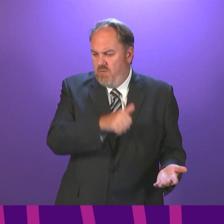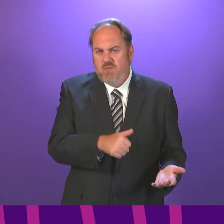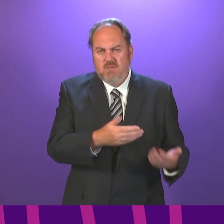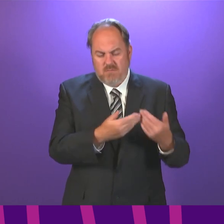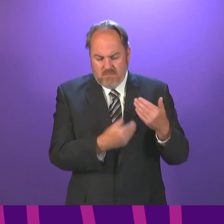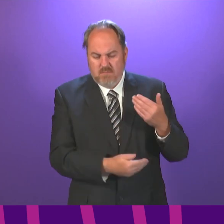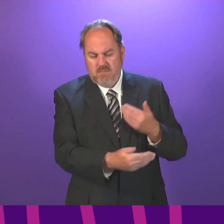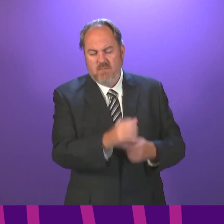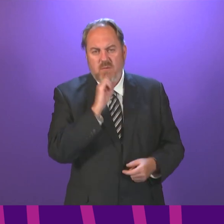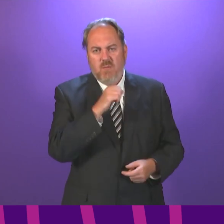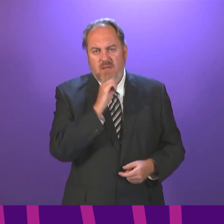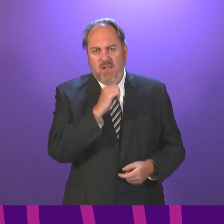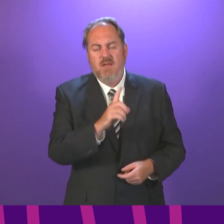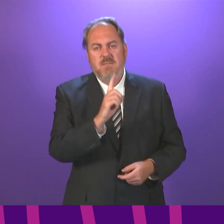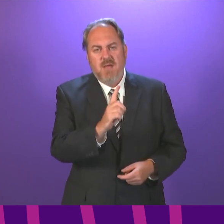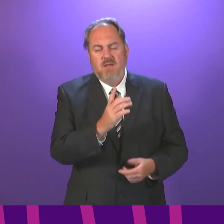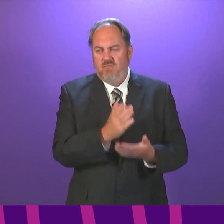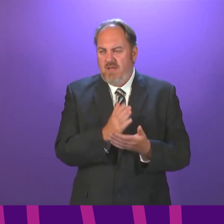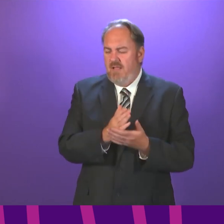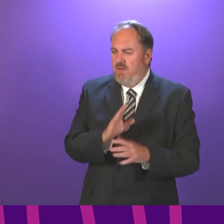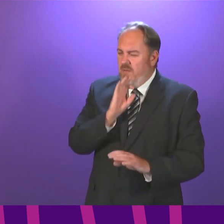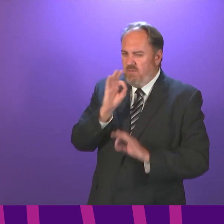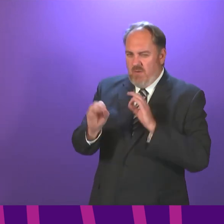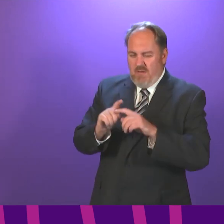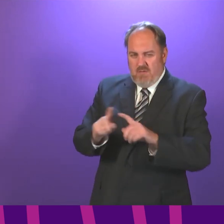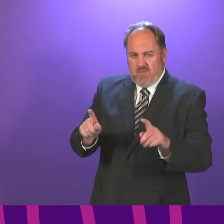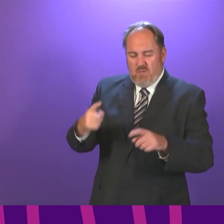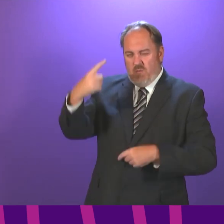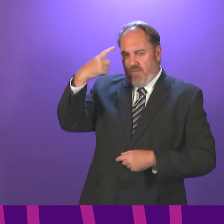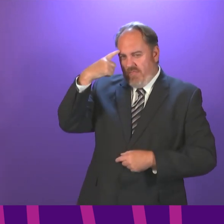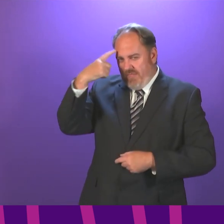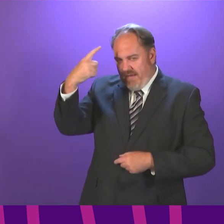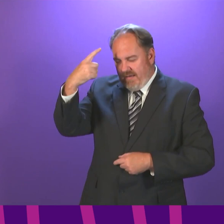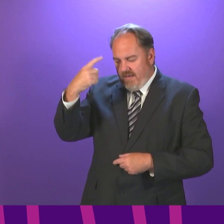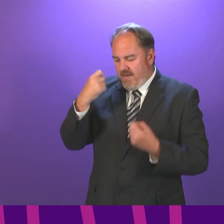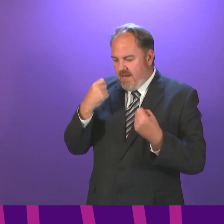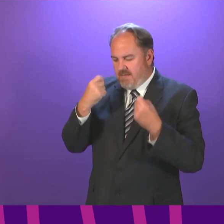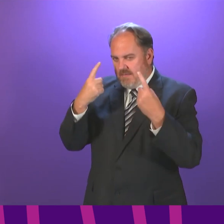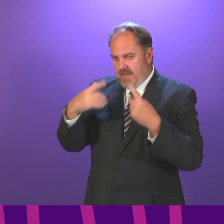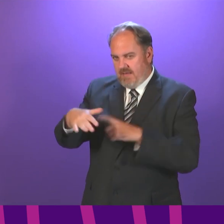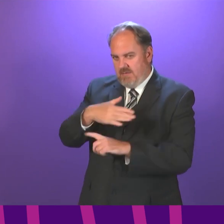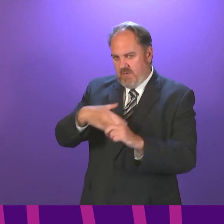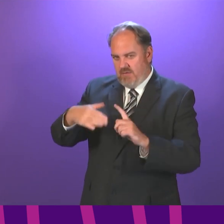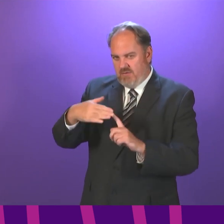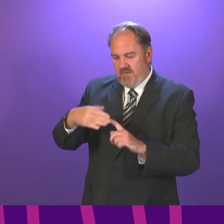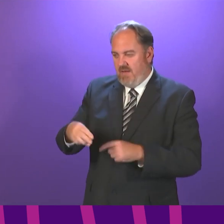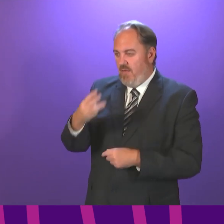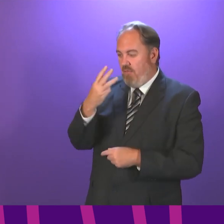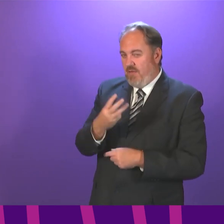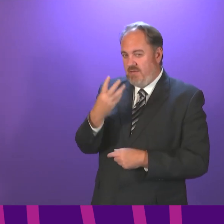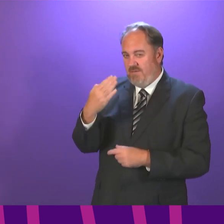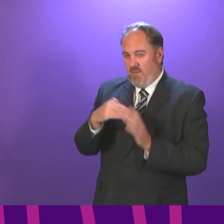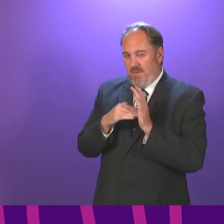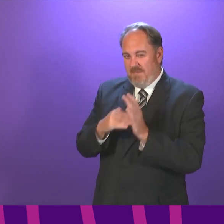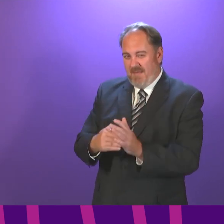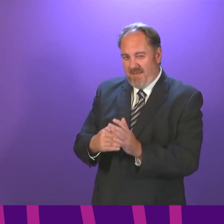period. I simply ask people to take a step back and analyse that. £34 million in an English